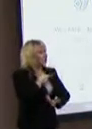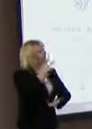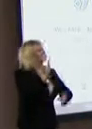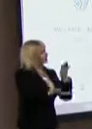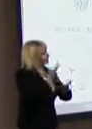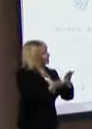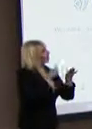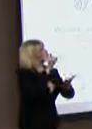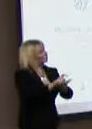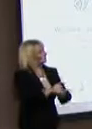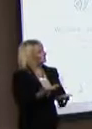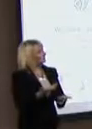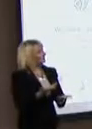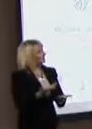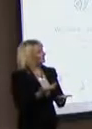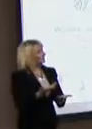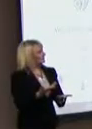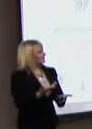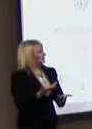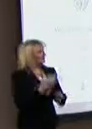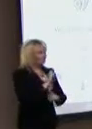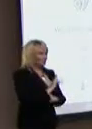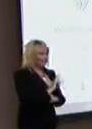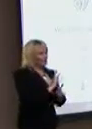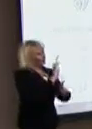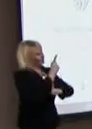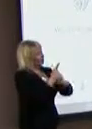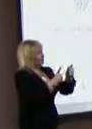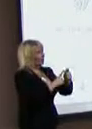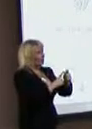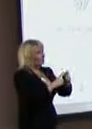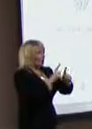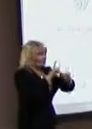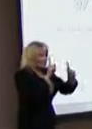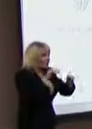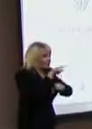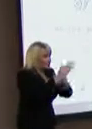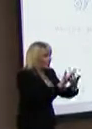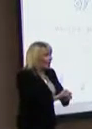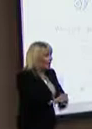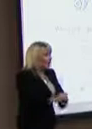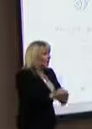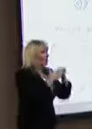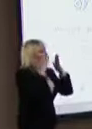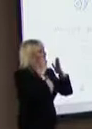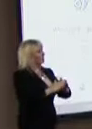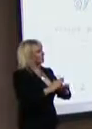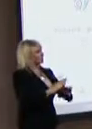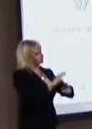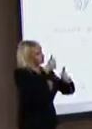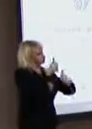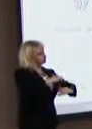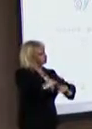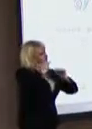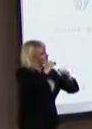enterprises. So the first point is, whatever it is that you produce has to be very, very good quality.